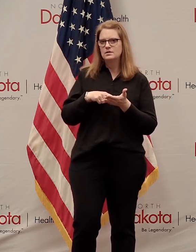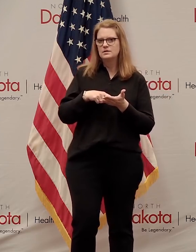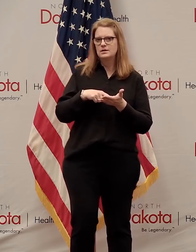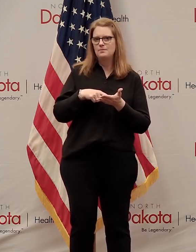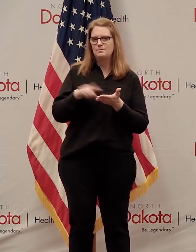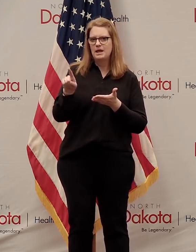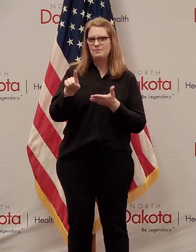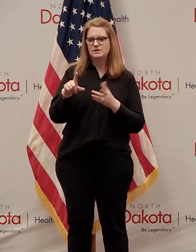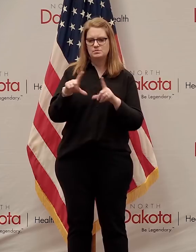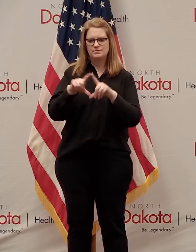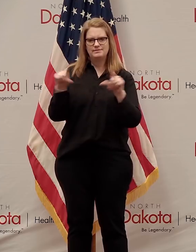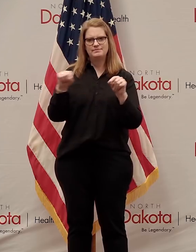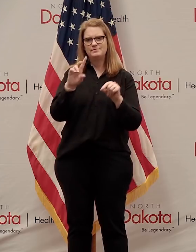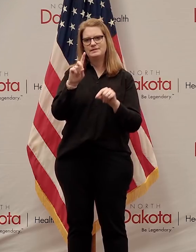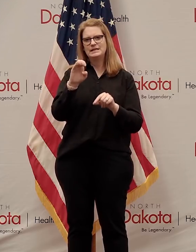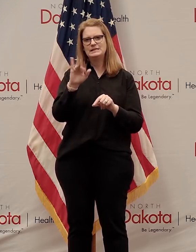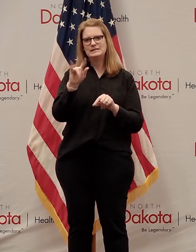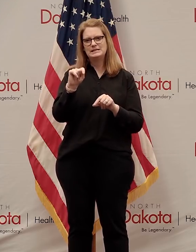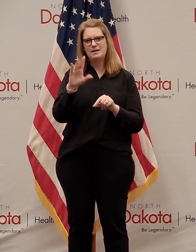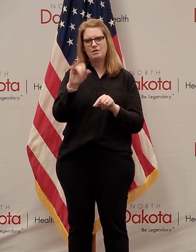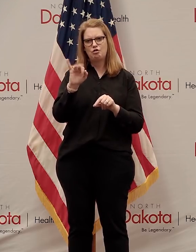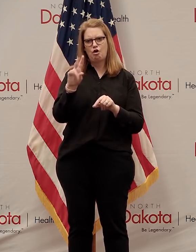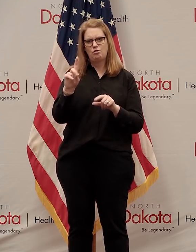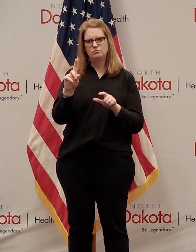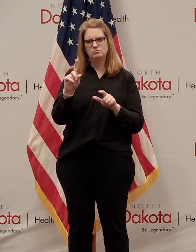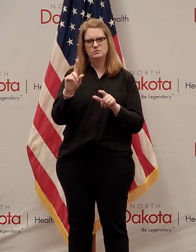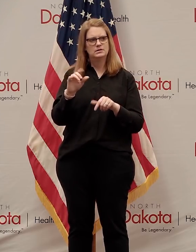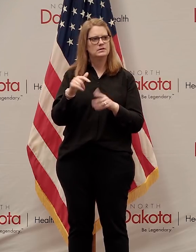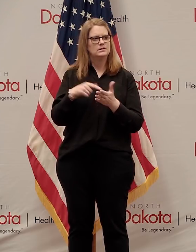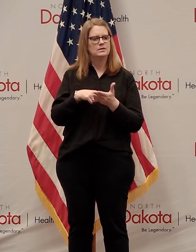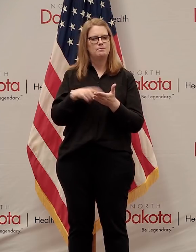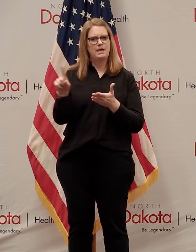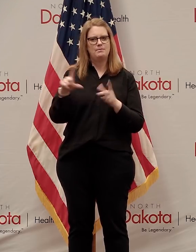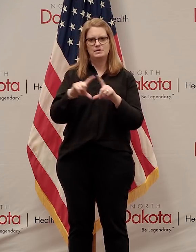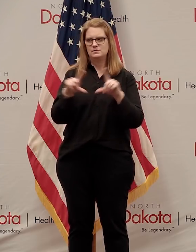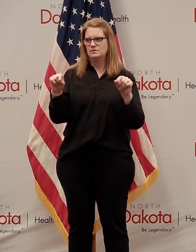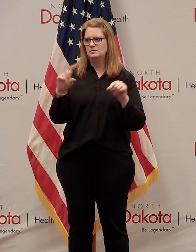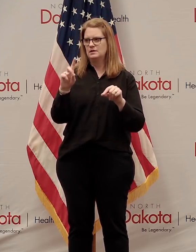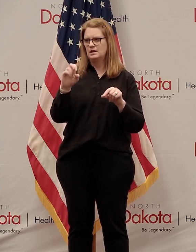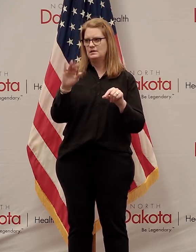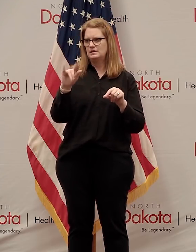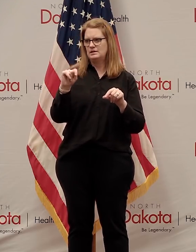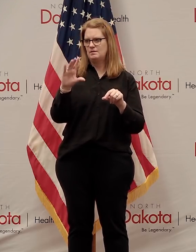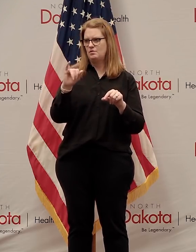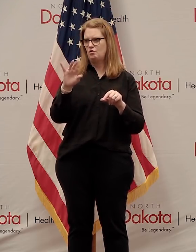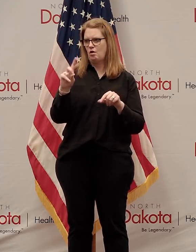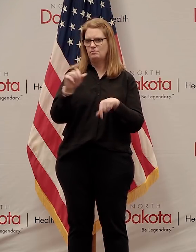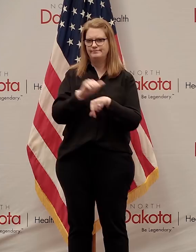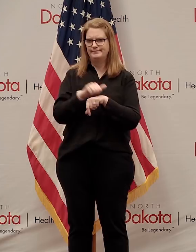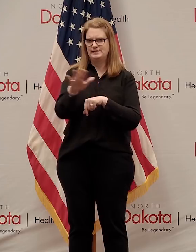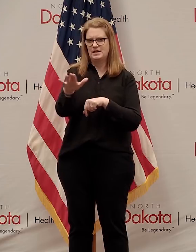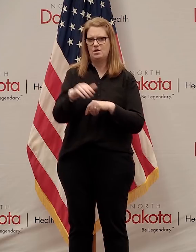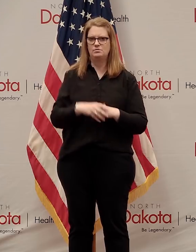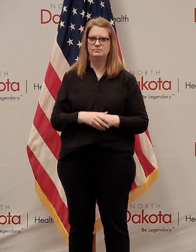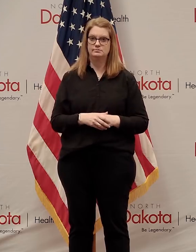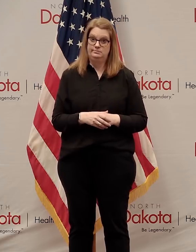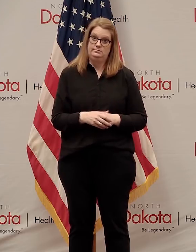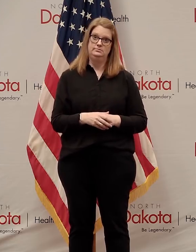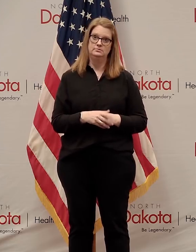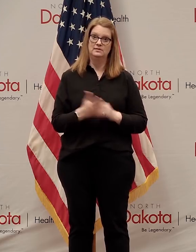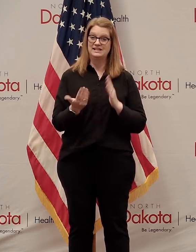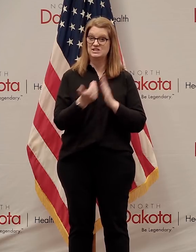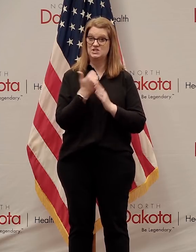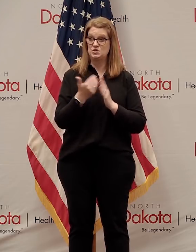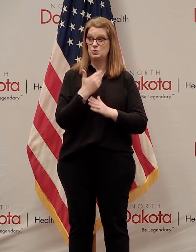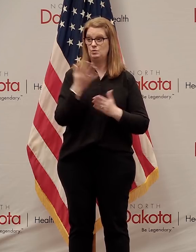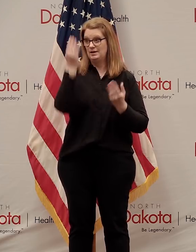on a debit card. Okay. Payments will be coming out on a debit card. So that's the new